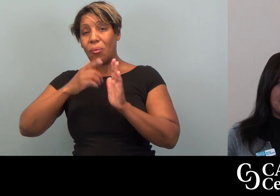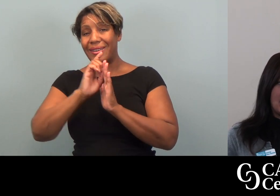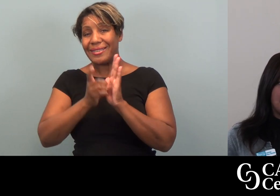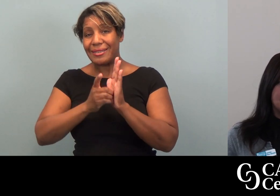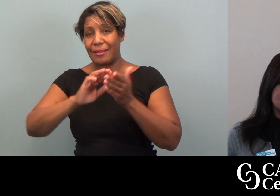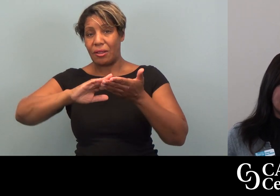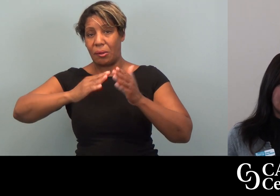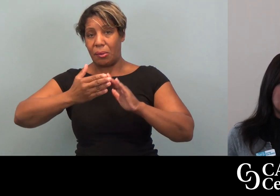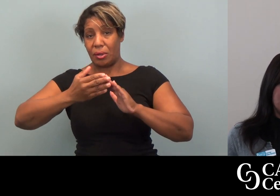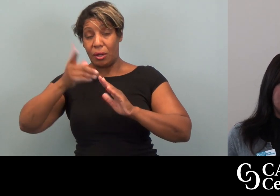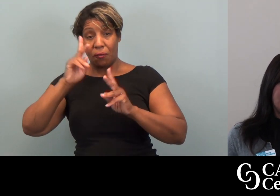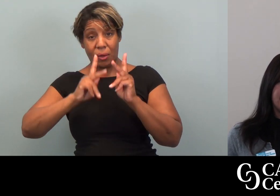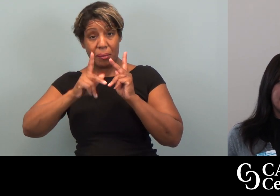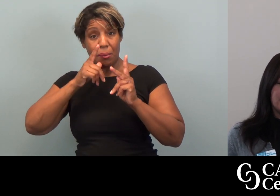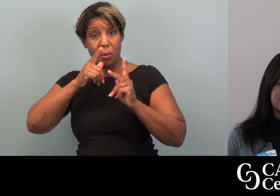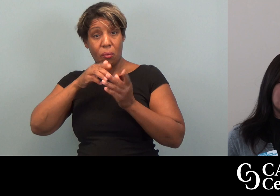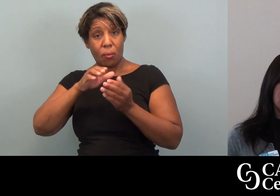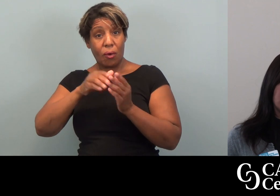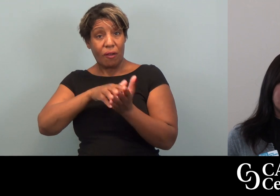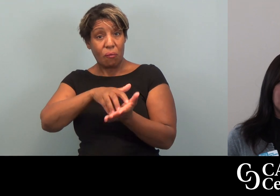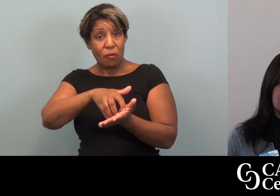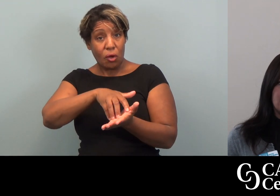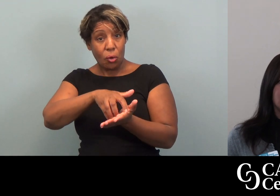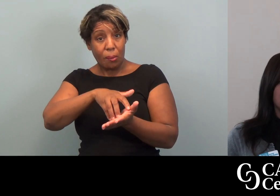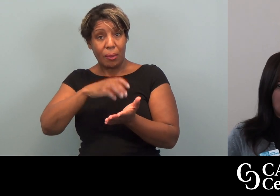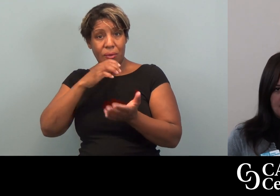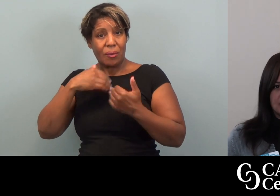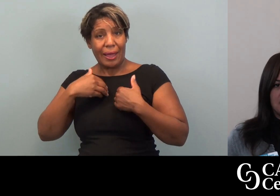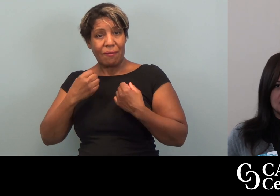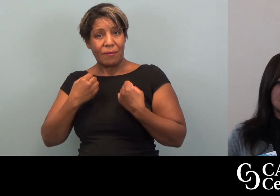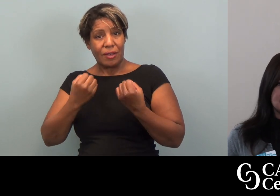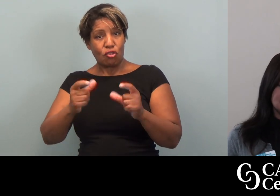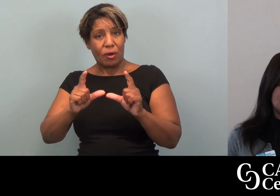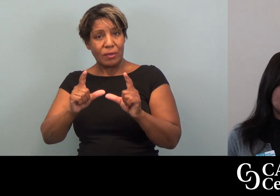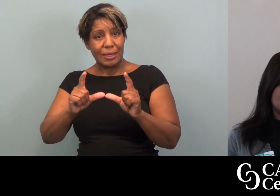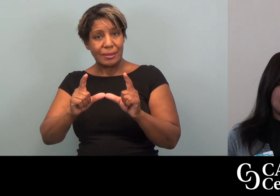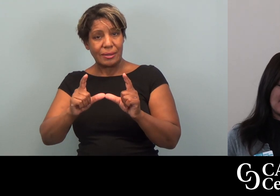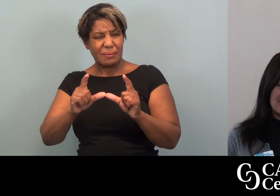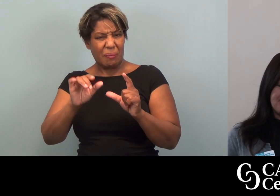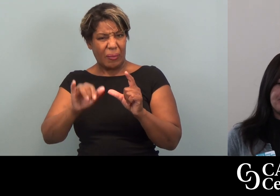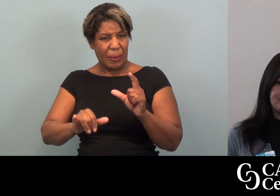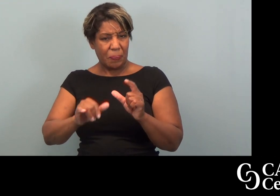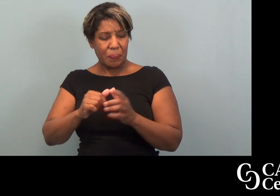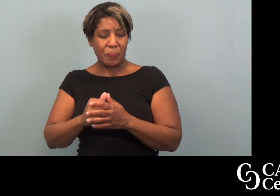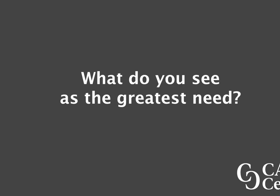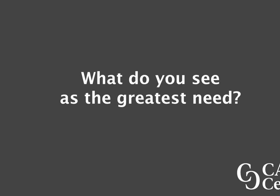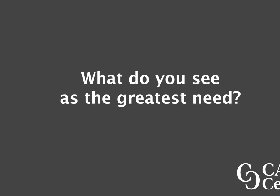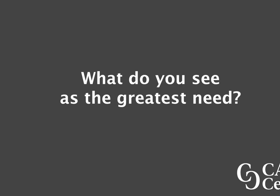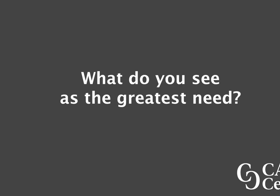how we design our community for folks that are more vulnerable, don't have a driver's license, things like that.